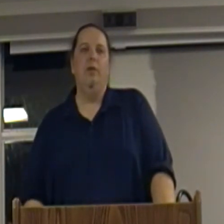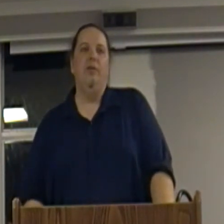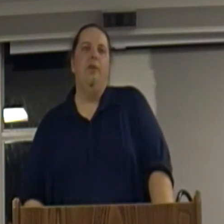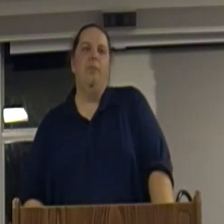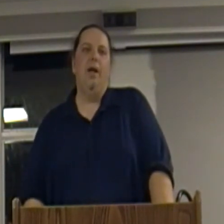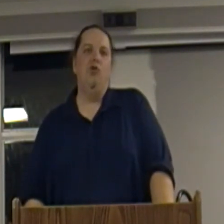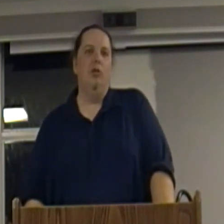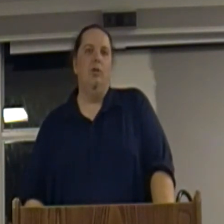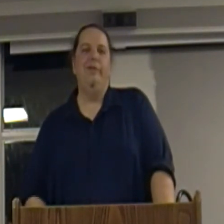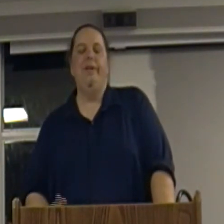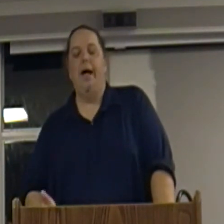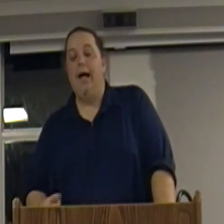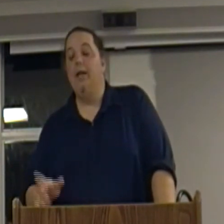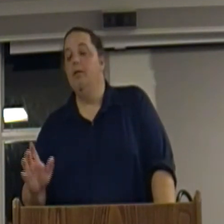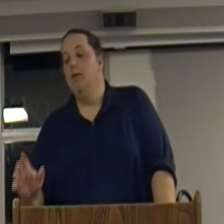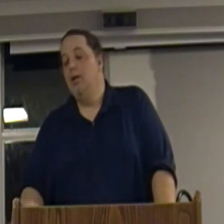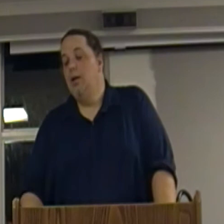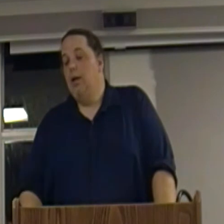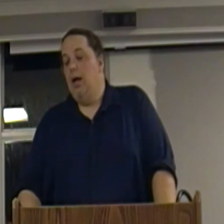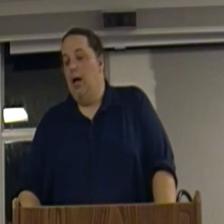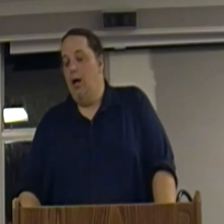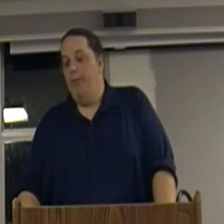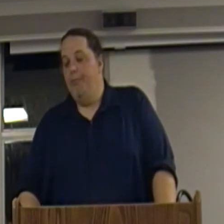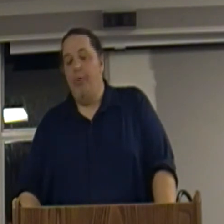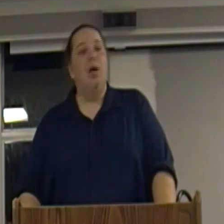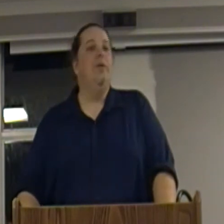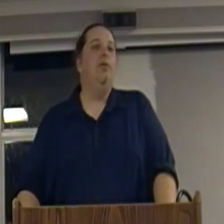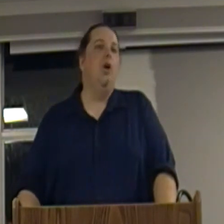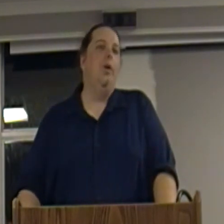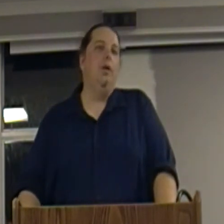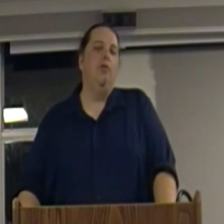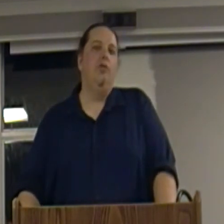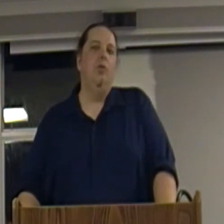his nice mansion his yacht part of it is going into